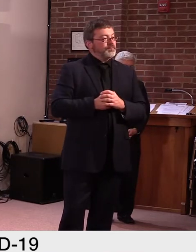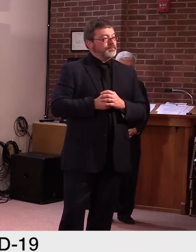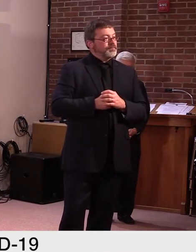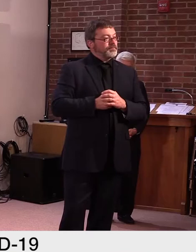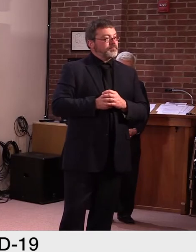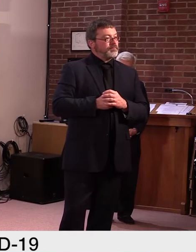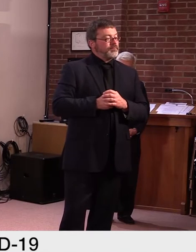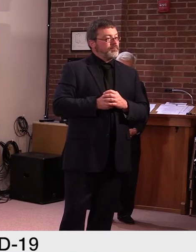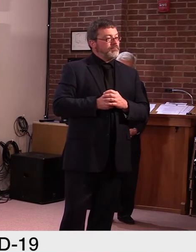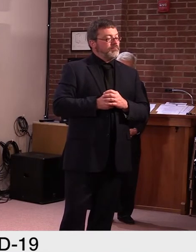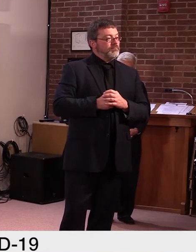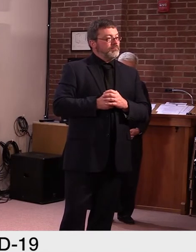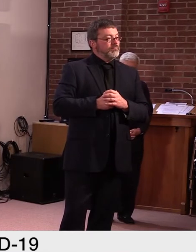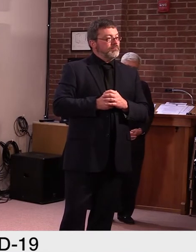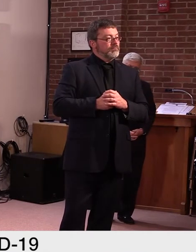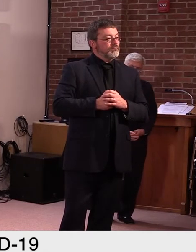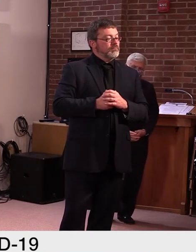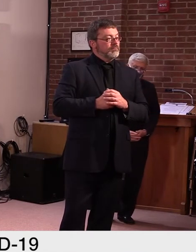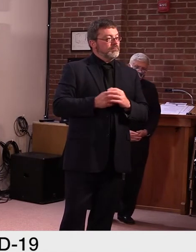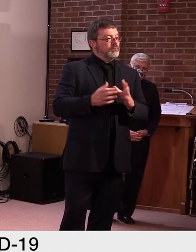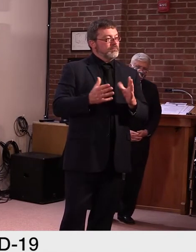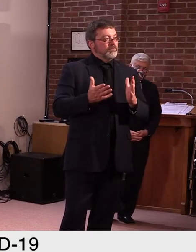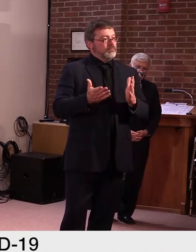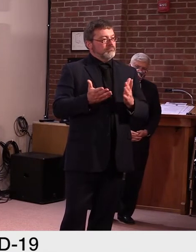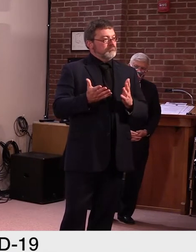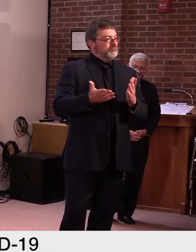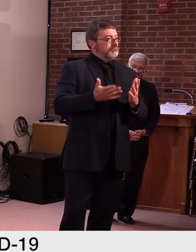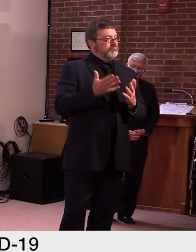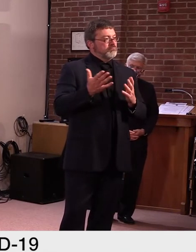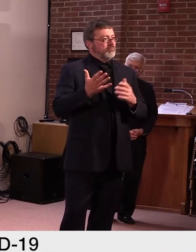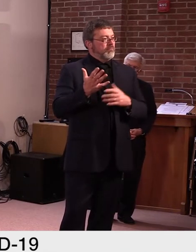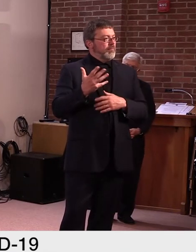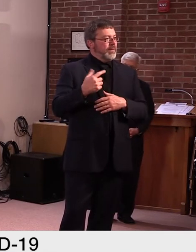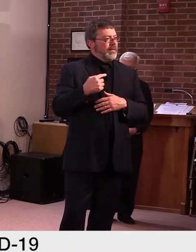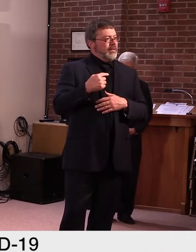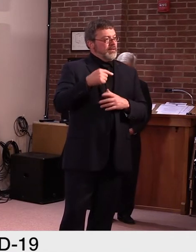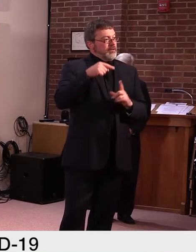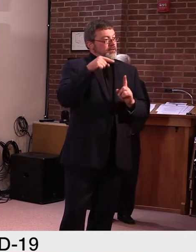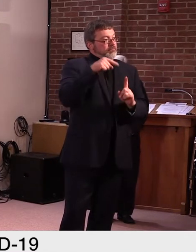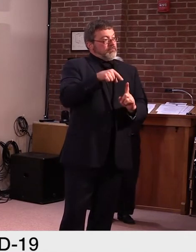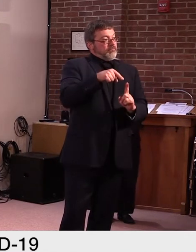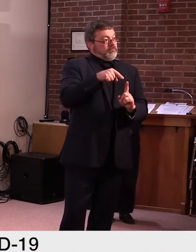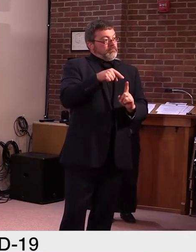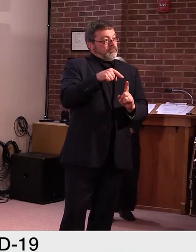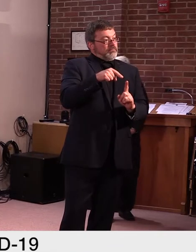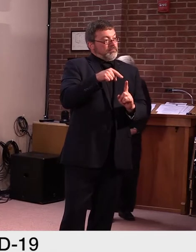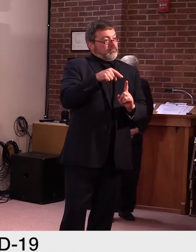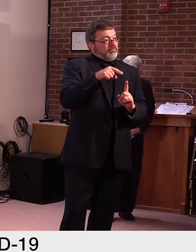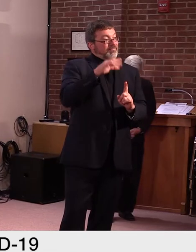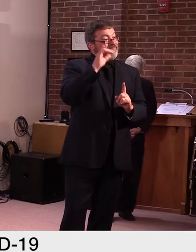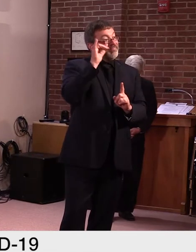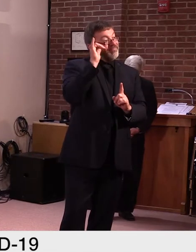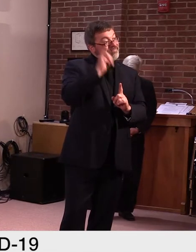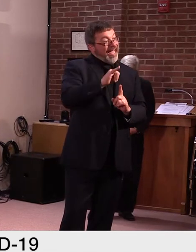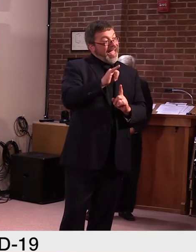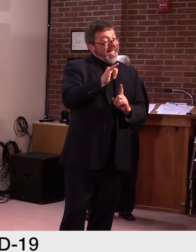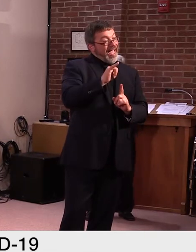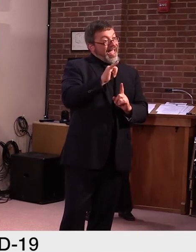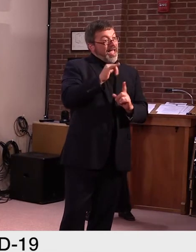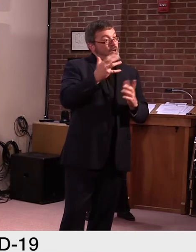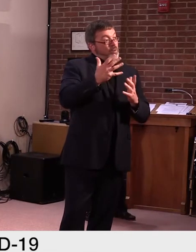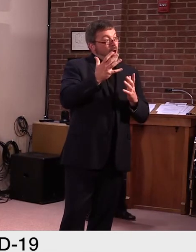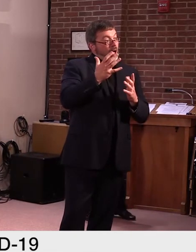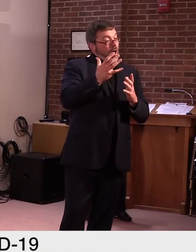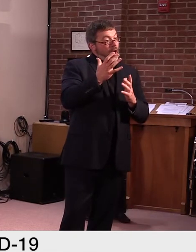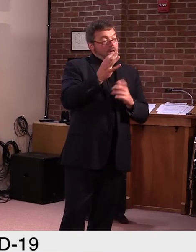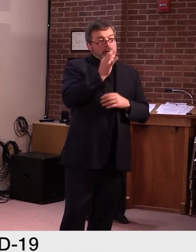feel about that bill? Uh, this time it's the marijuana tax and regulate bill, which is going to be heading to your desk next week. Uh, it includes